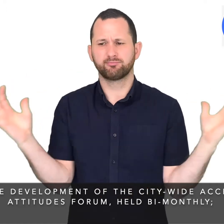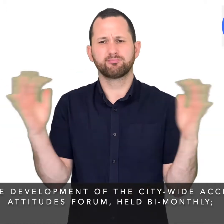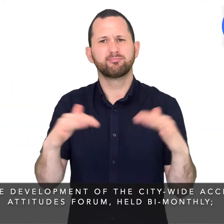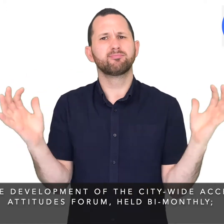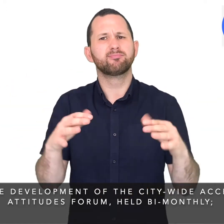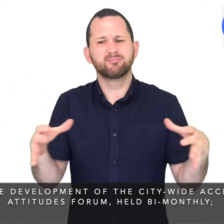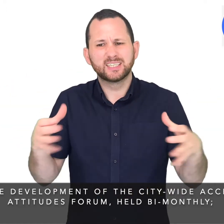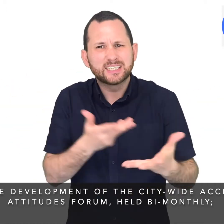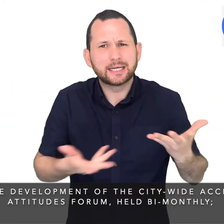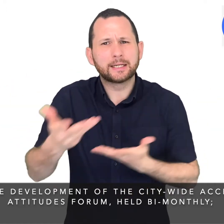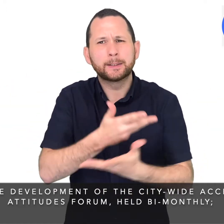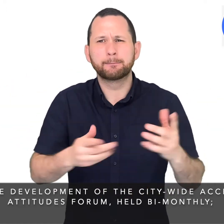held bi-monthly